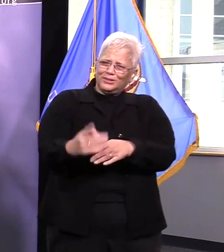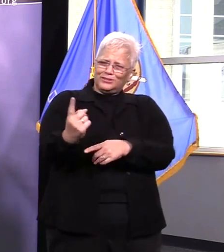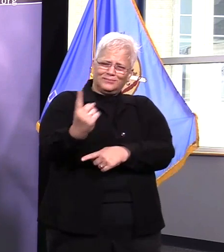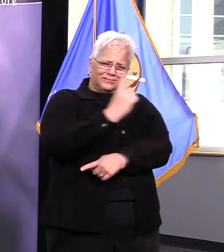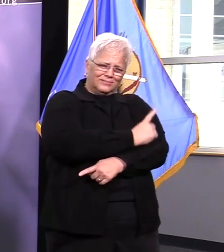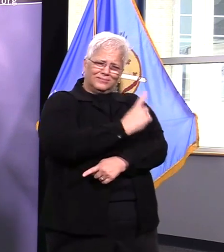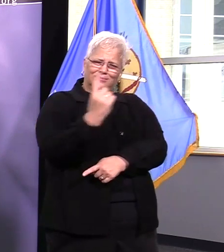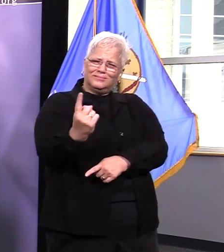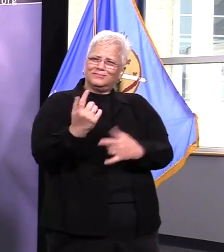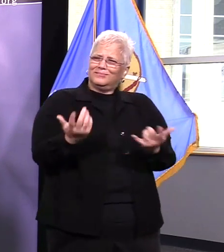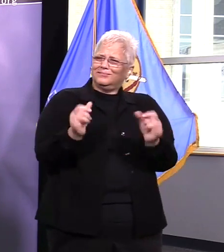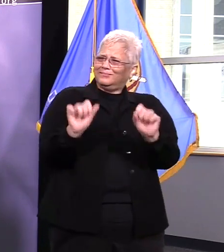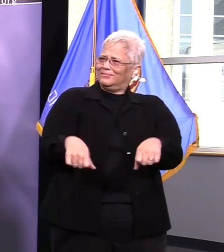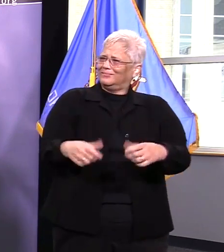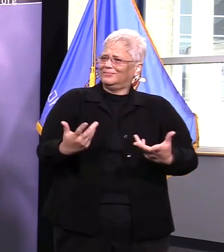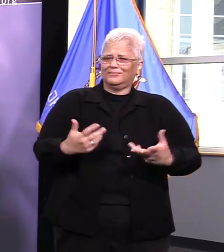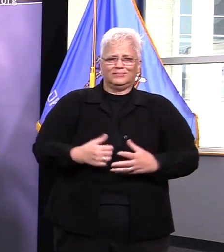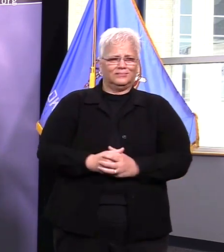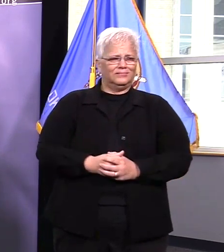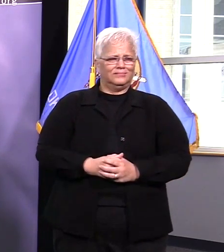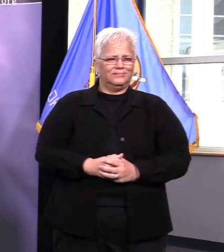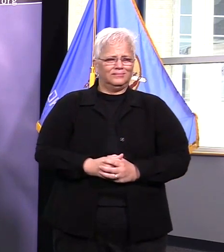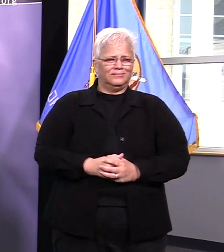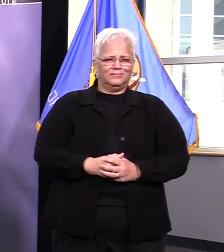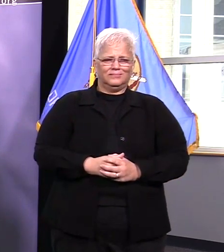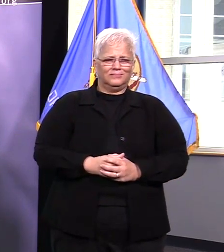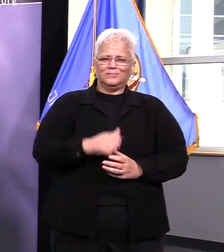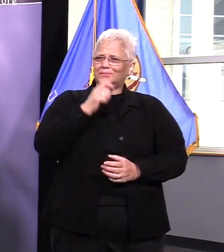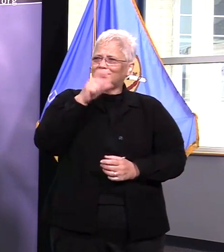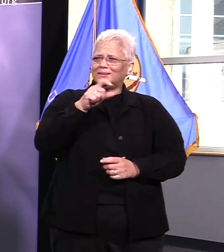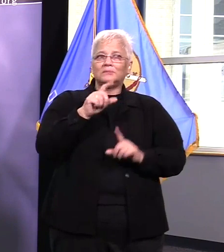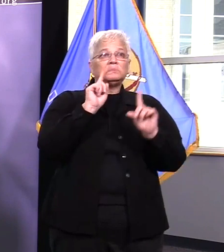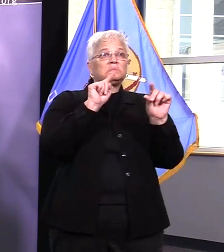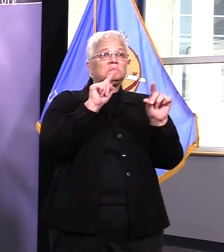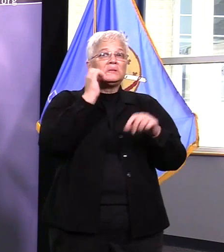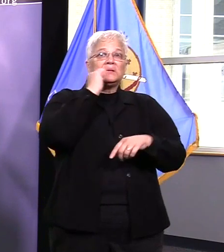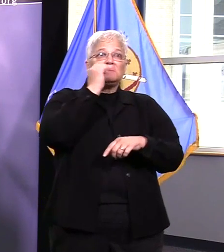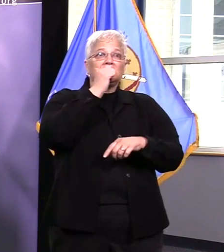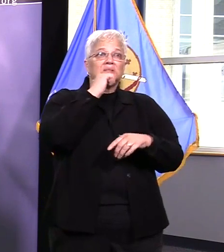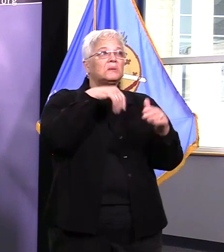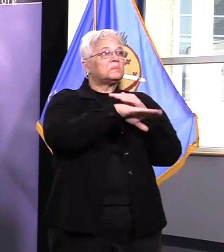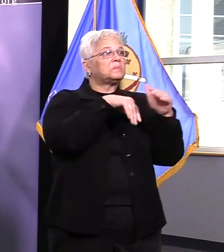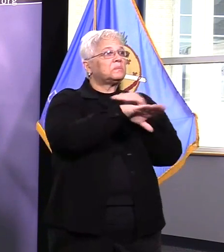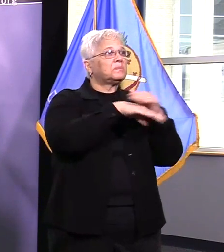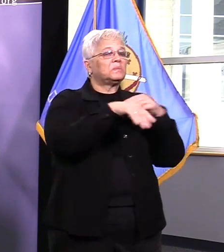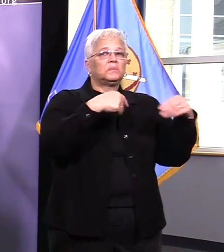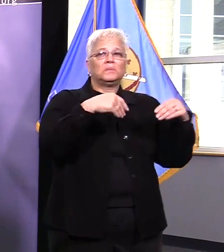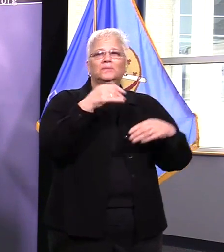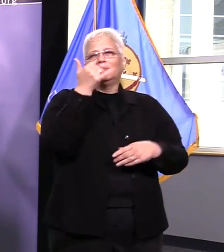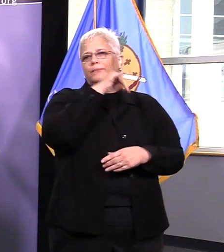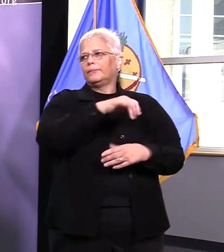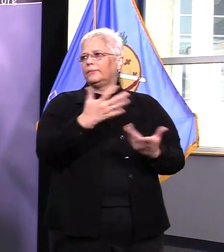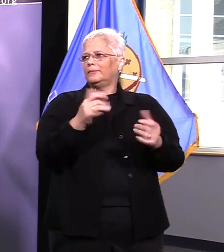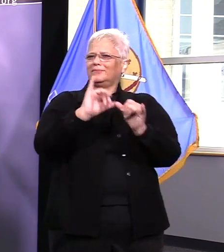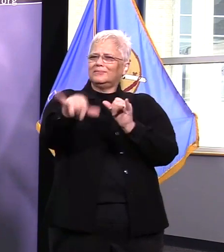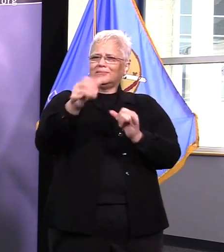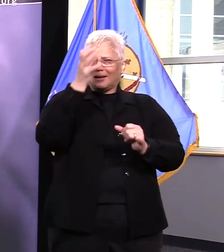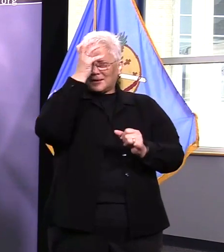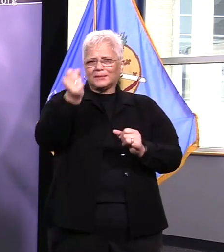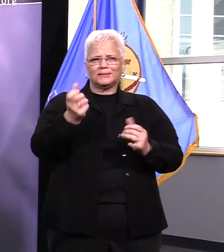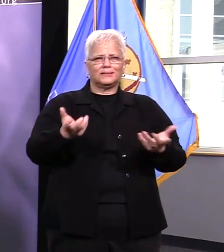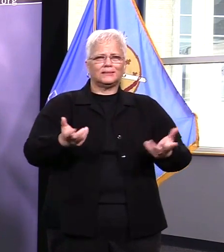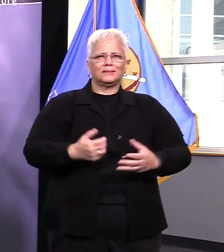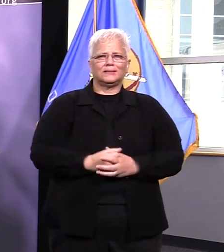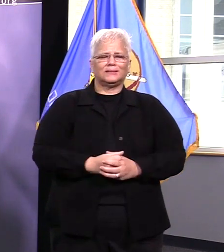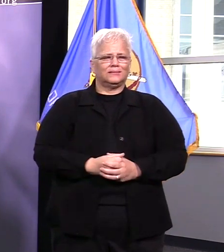that's something that we're looking at but just haven't made any decisions on yet again this order has been in place for six days and so we want to